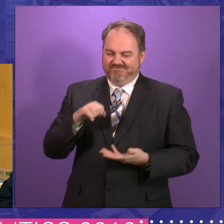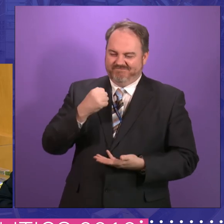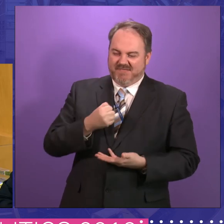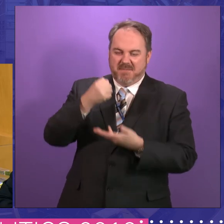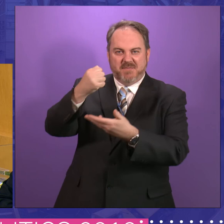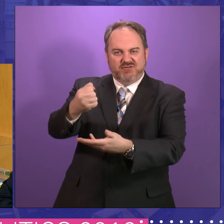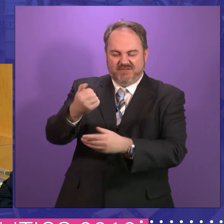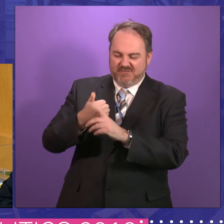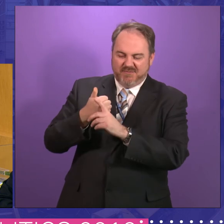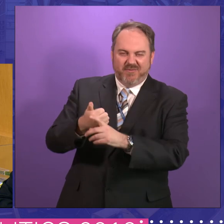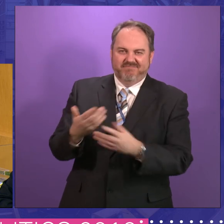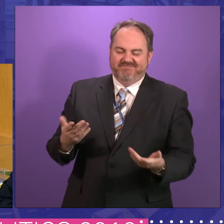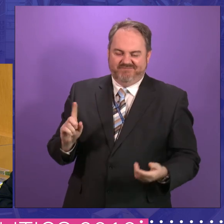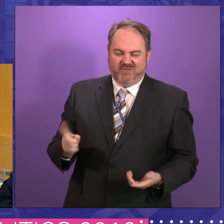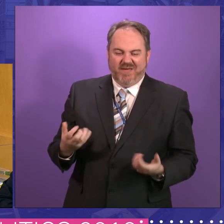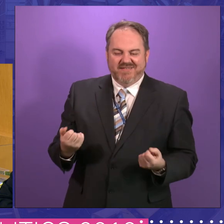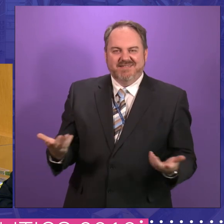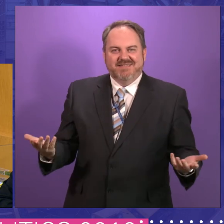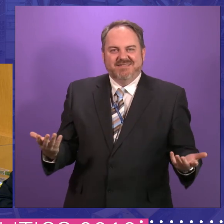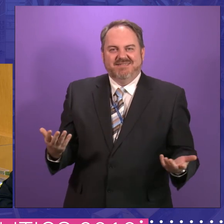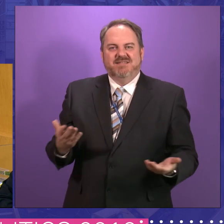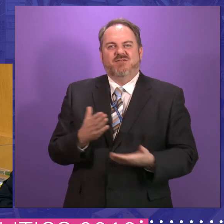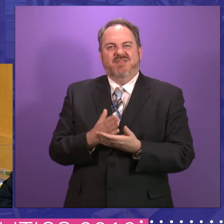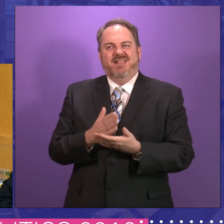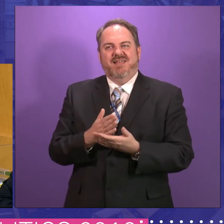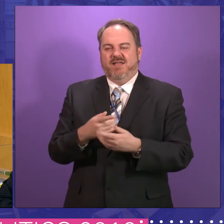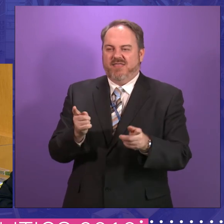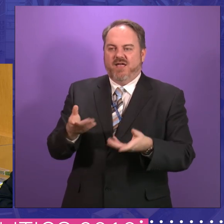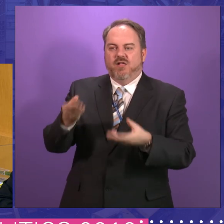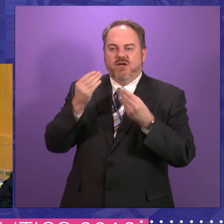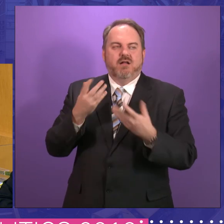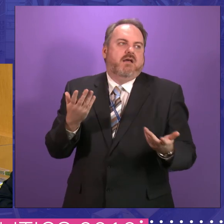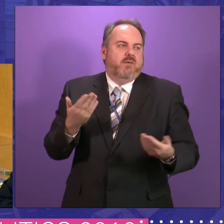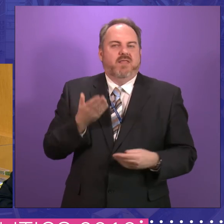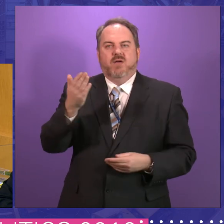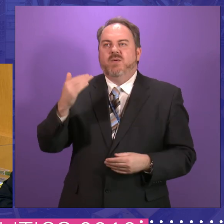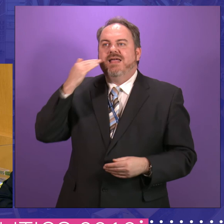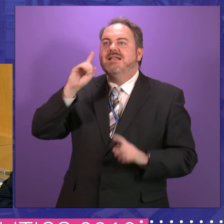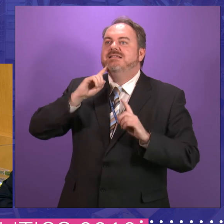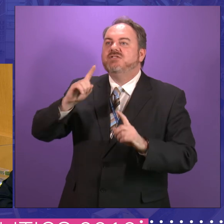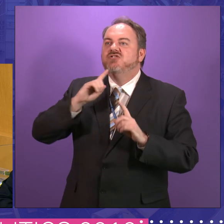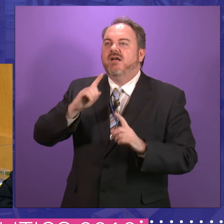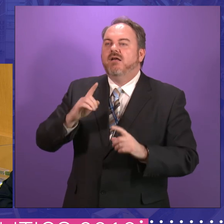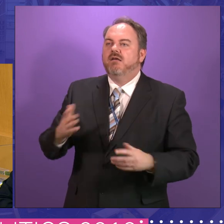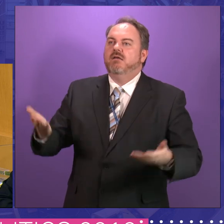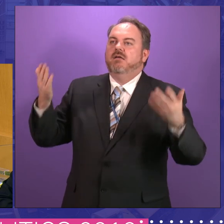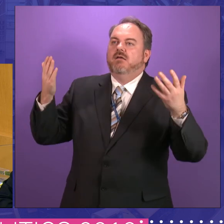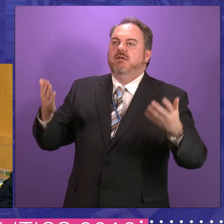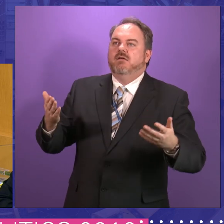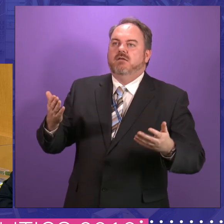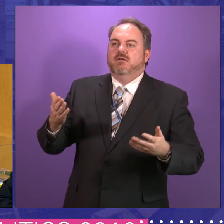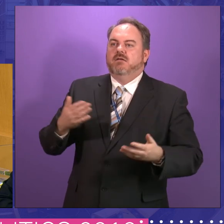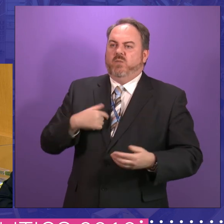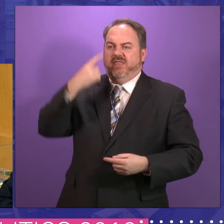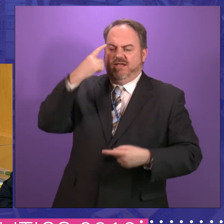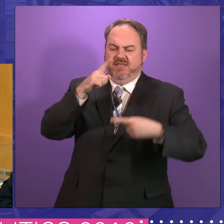then it's, it's, toy politics. All they learn is when they go to the head teacher with the discussions they've had and he says